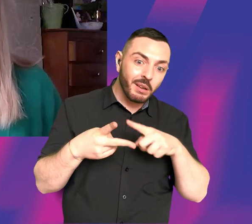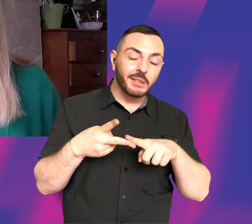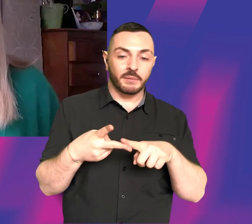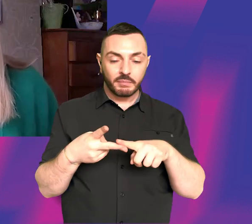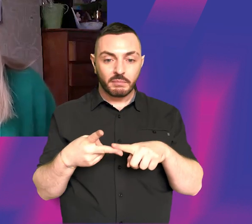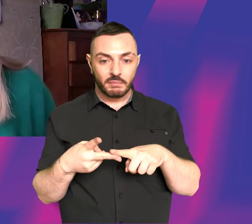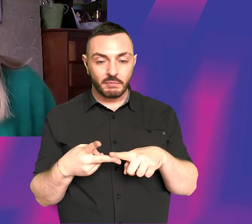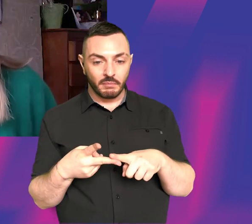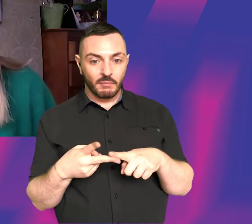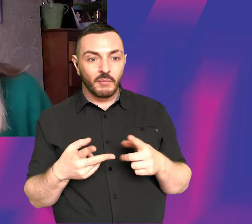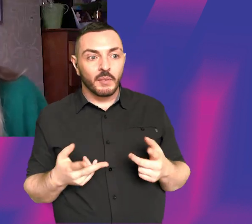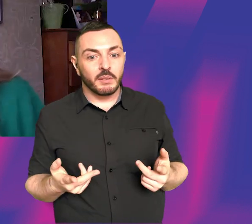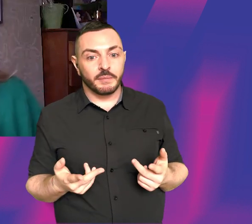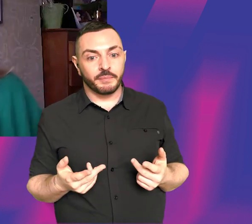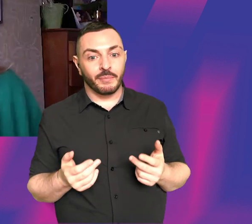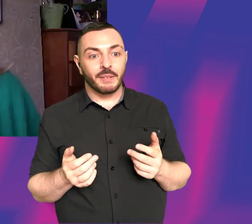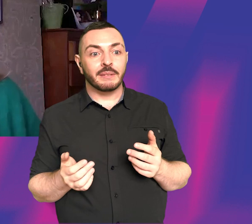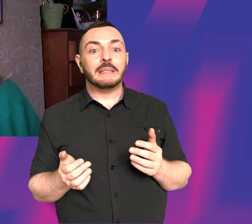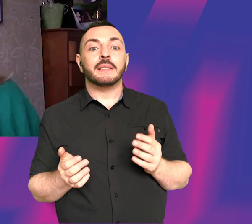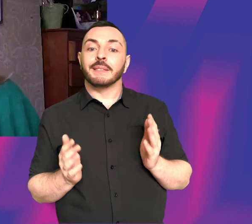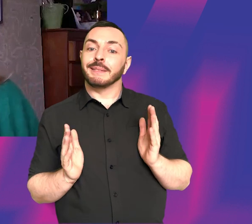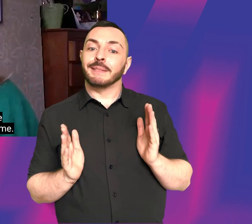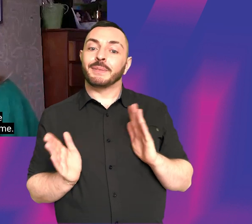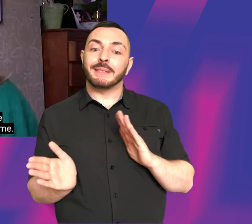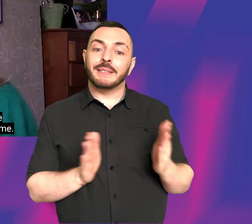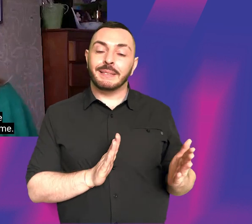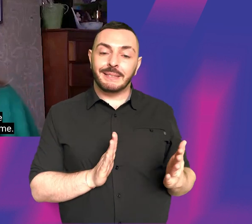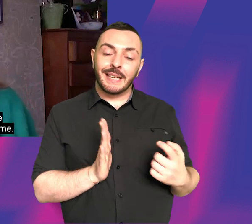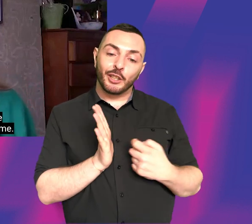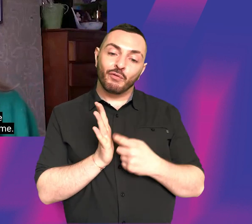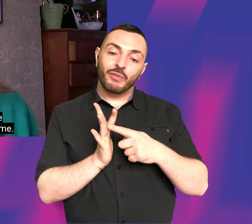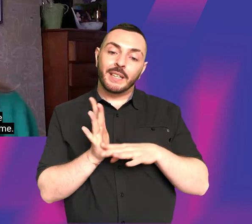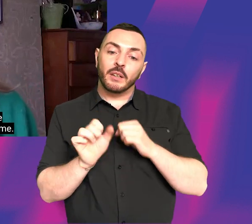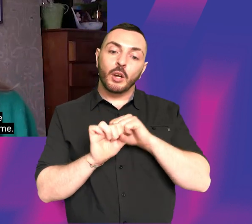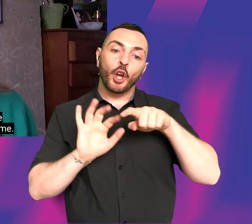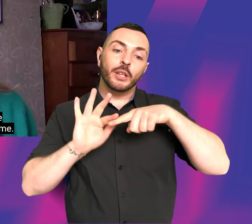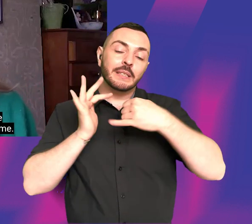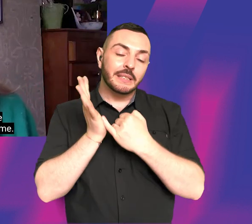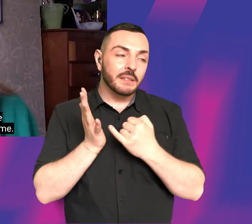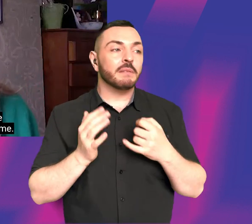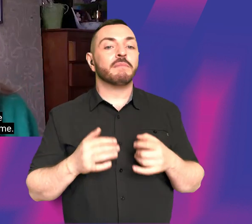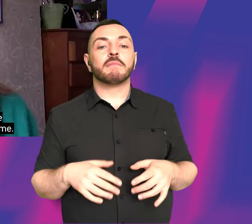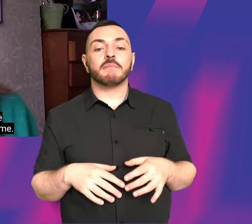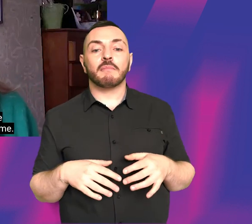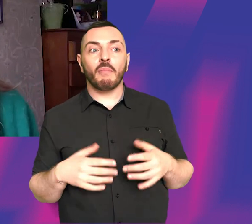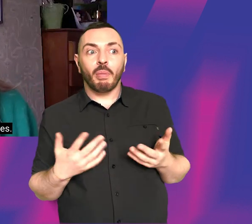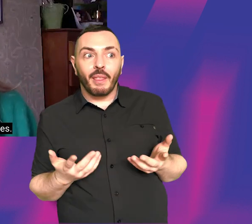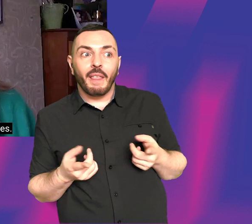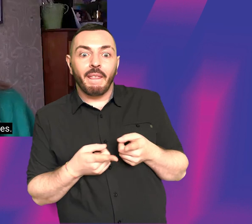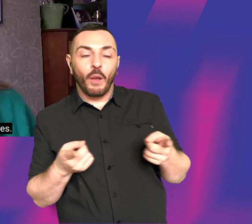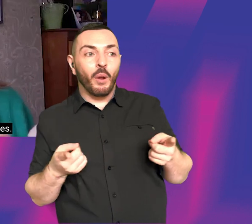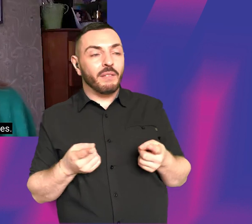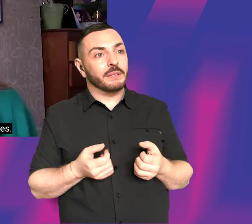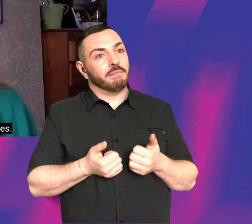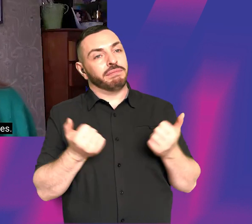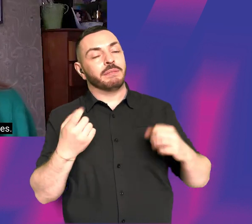filmmakers. And Dead Ringers is one of my favorite films. That's a film I saw when I was quite young that had a really big impact on me. And they